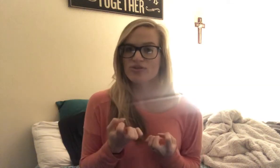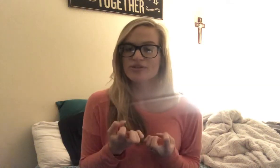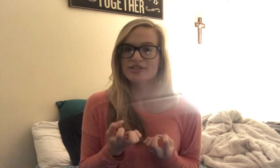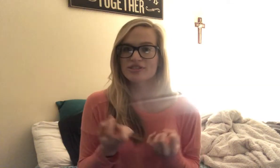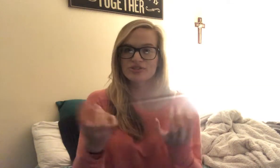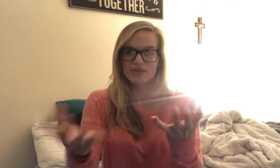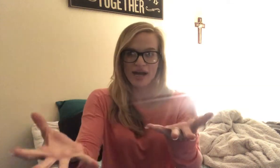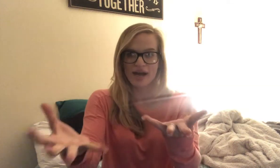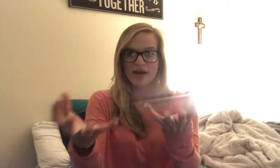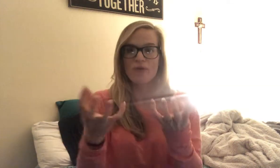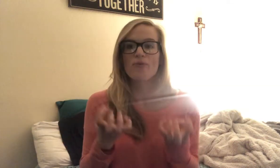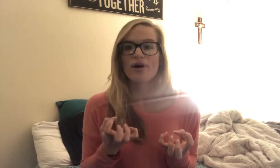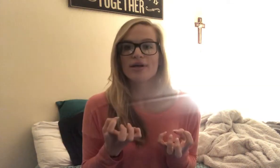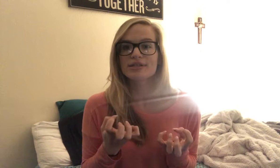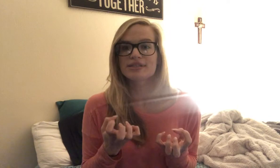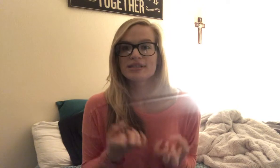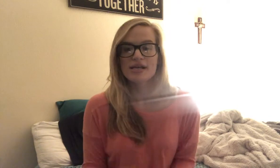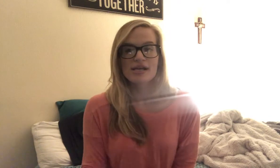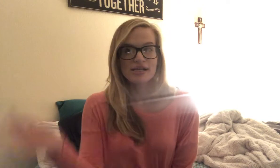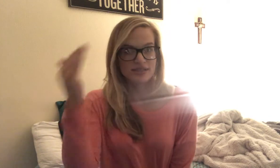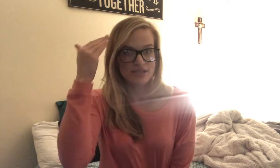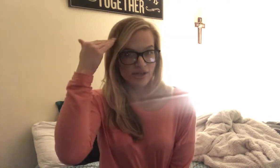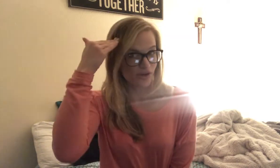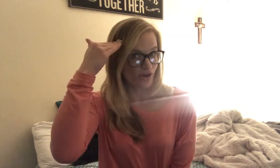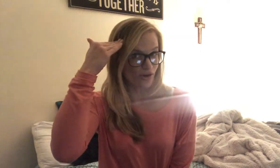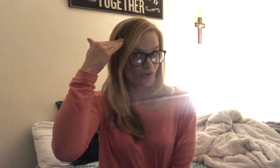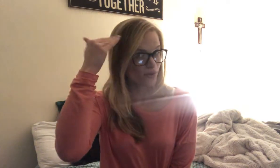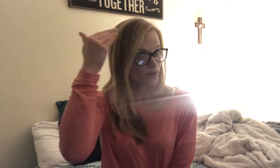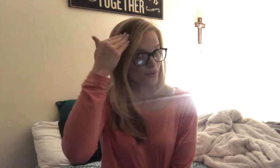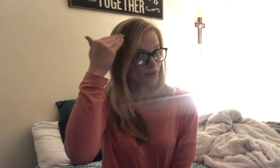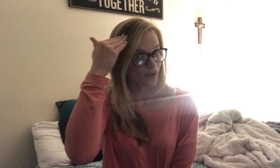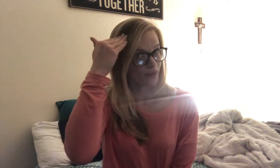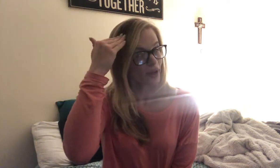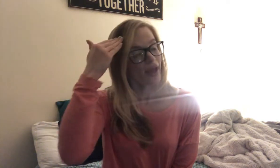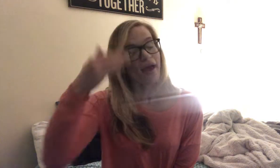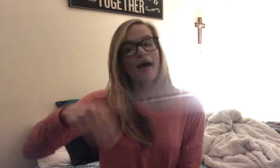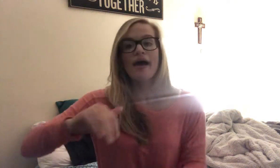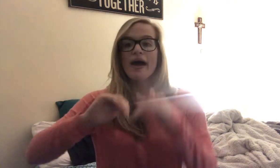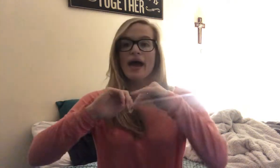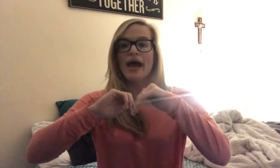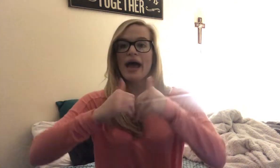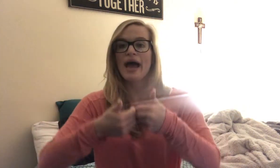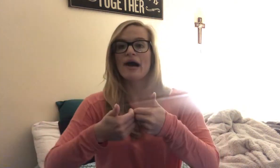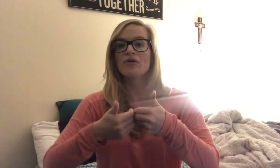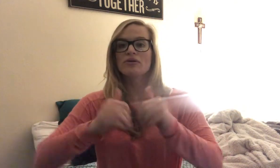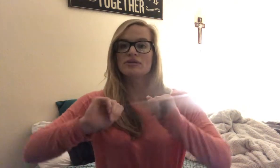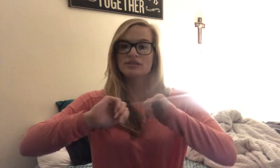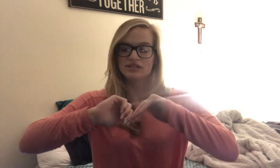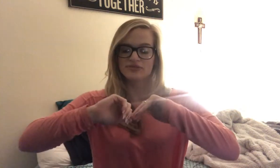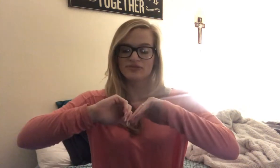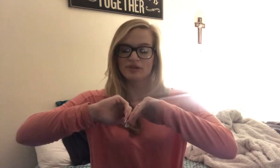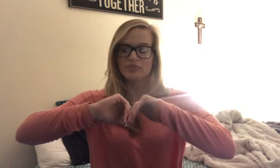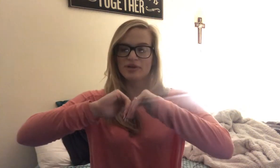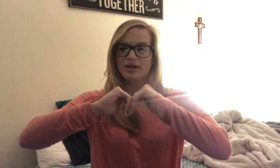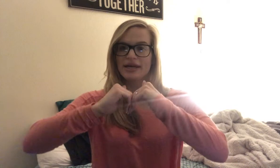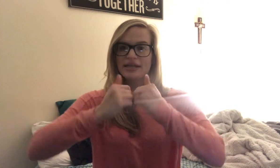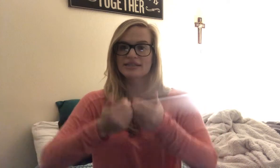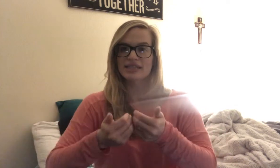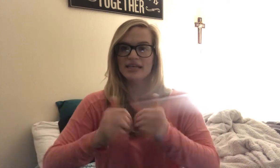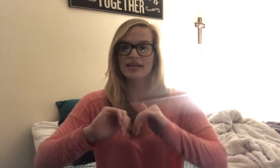towards you. I want to know how, just flip your hands in,